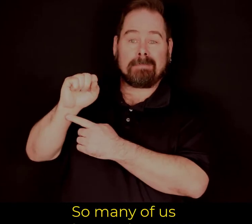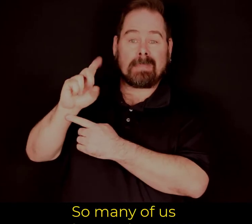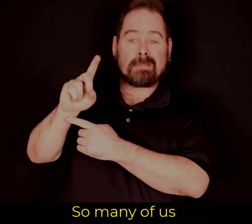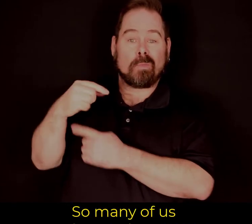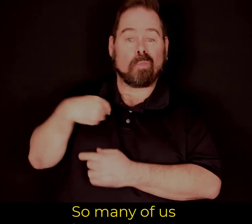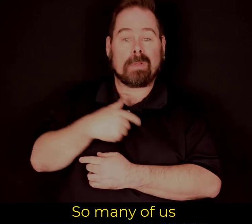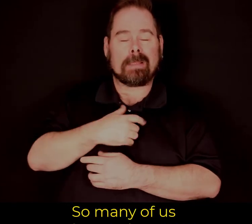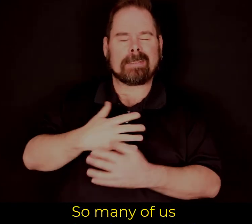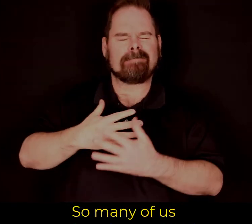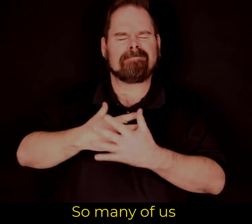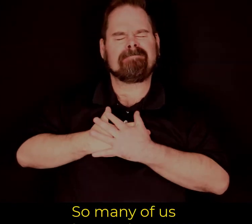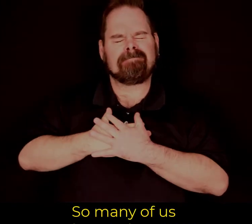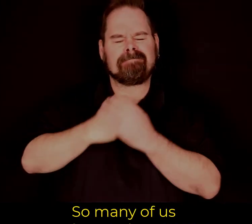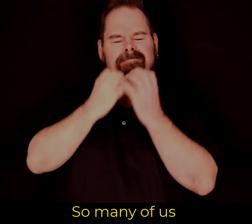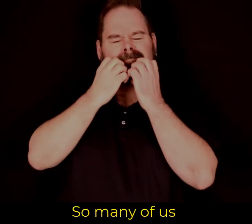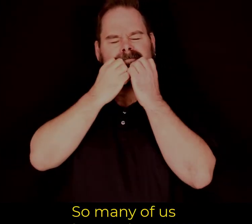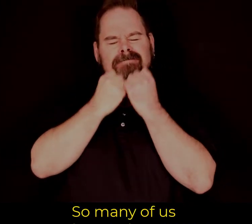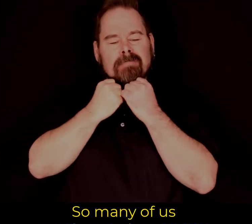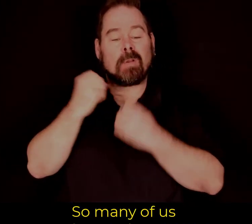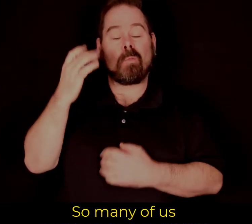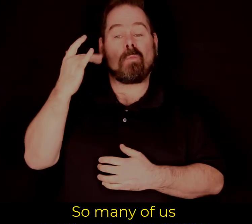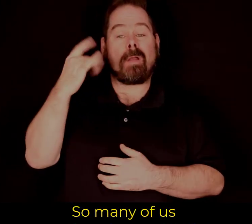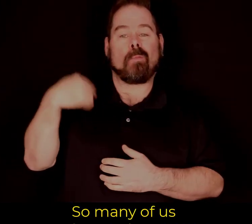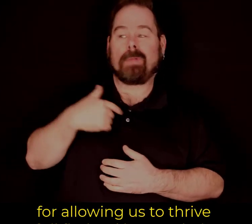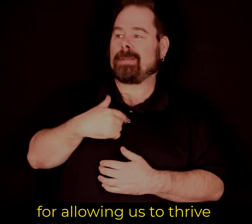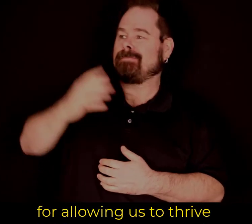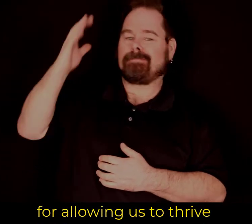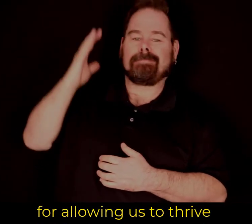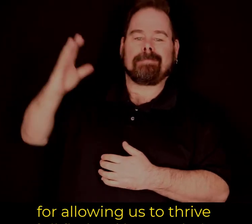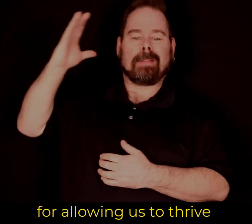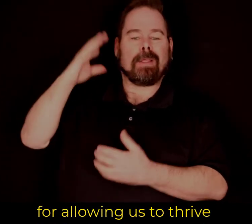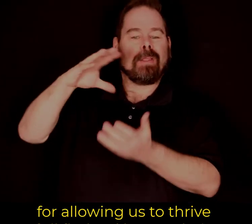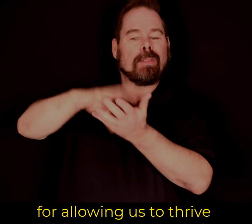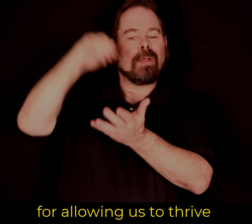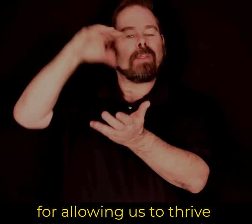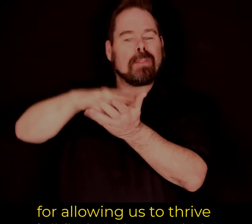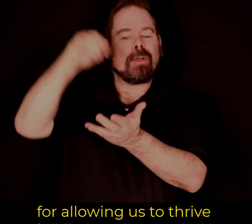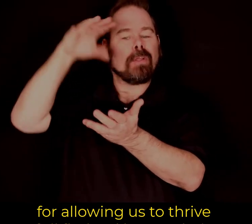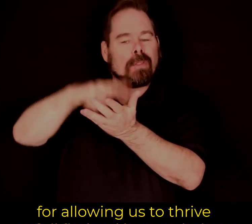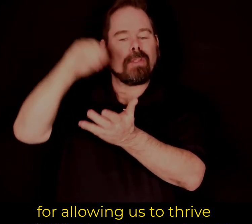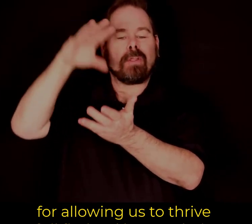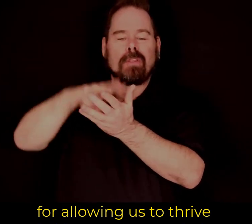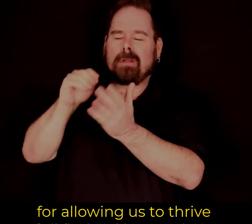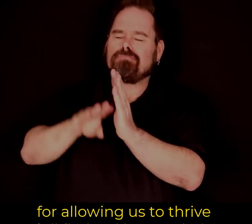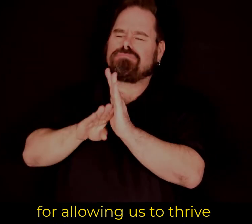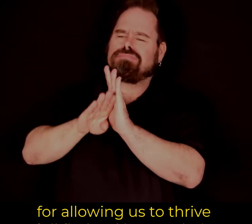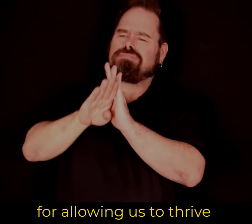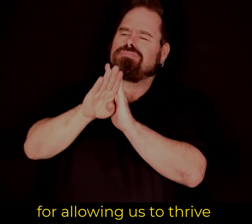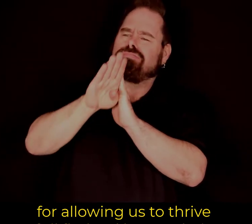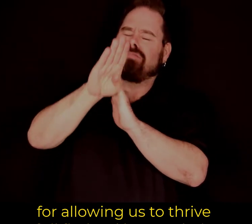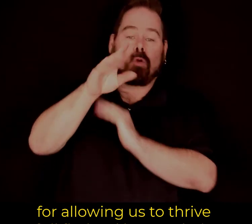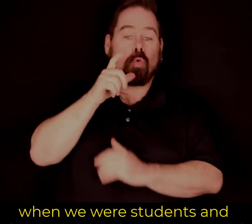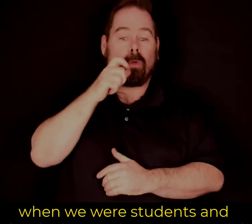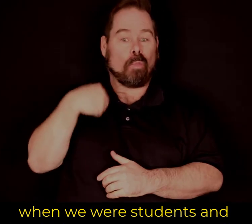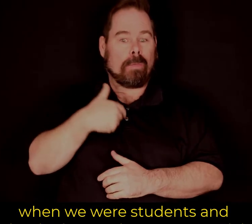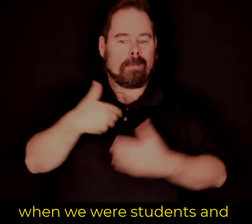So many of us continue to love NMSD for allowing us to thrive as full-fledged human